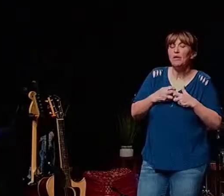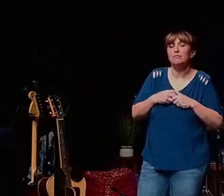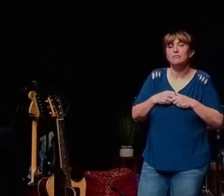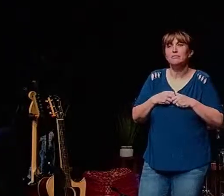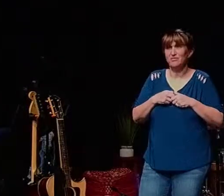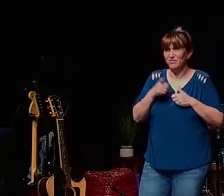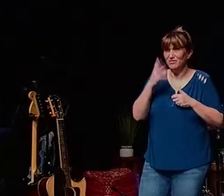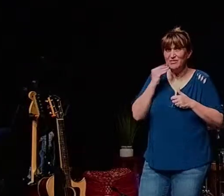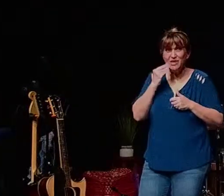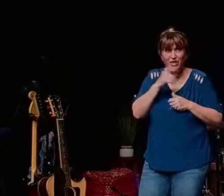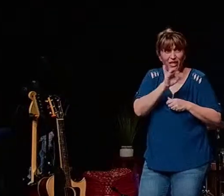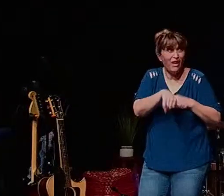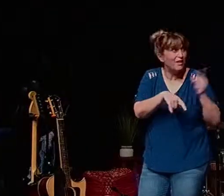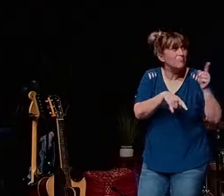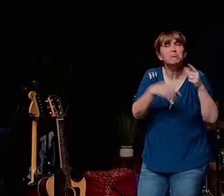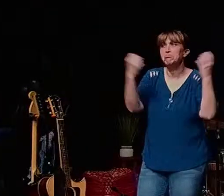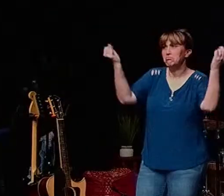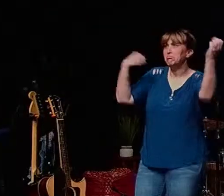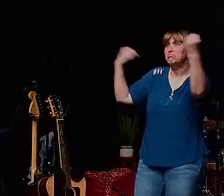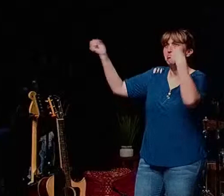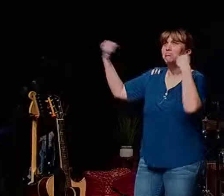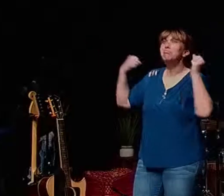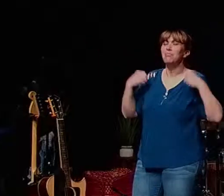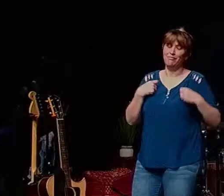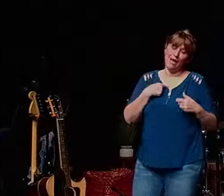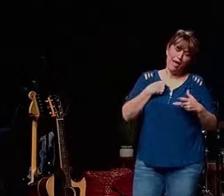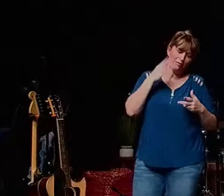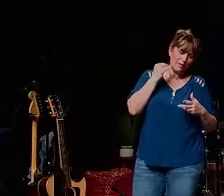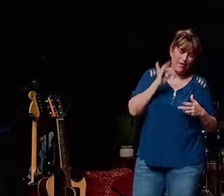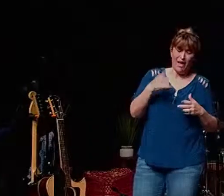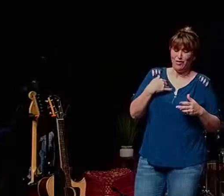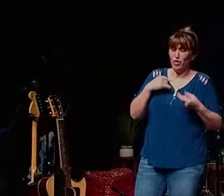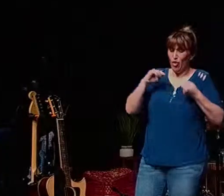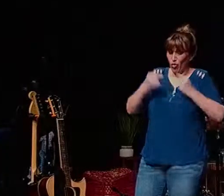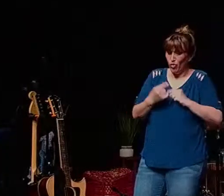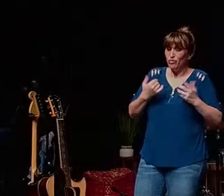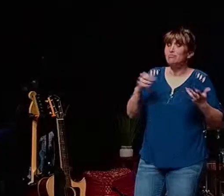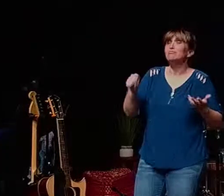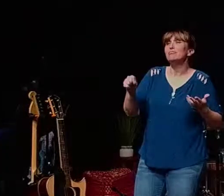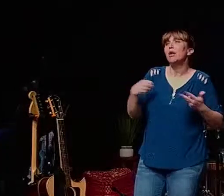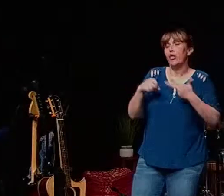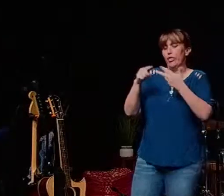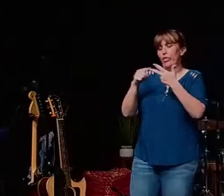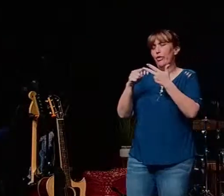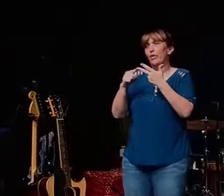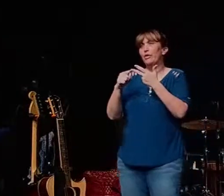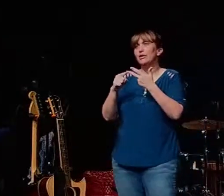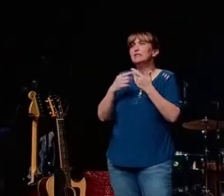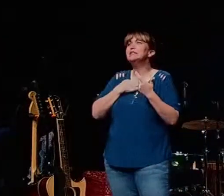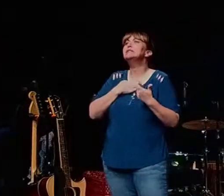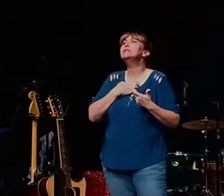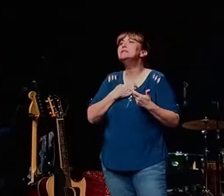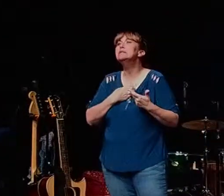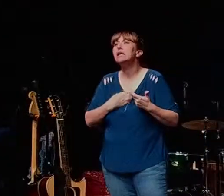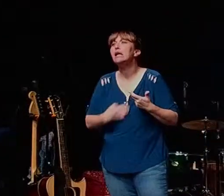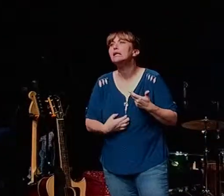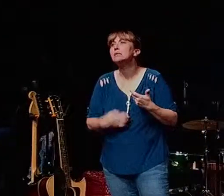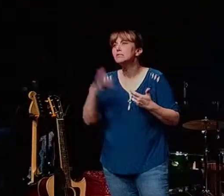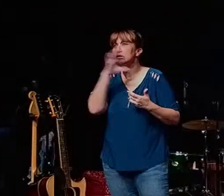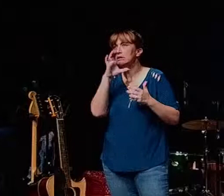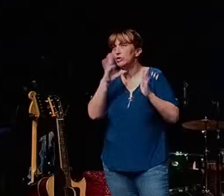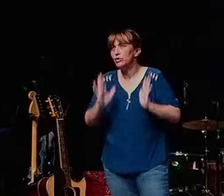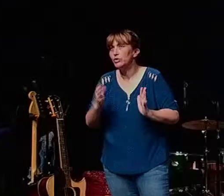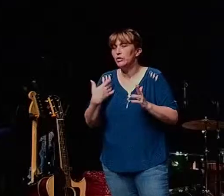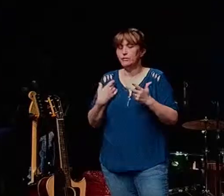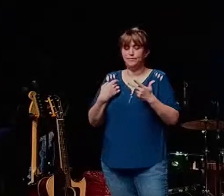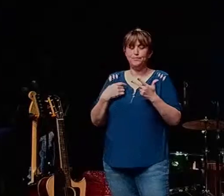have you ever been there i've been there you're wounded here's the third type the desperate seeker and the desperate seeker